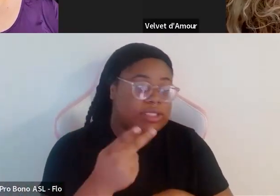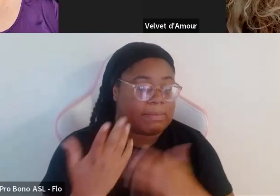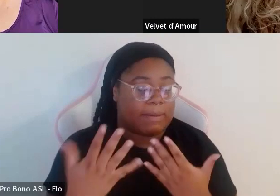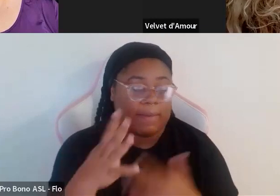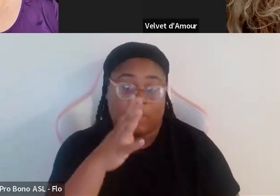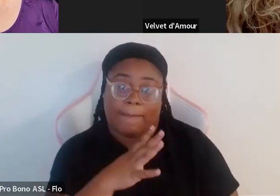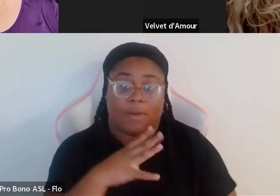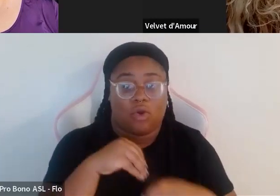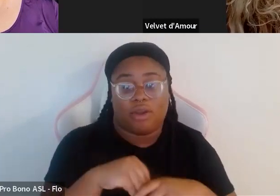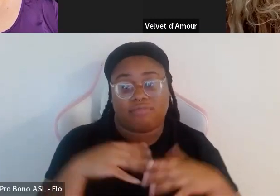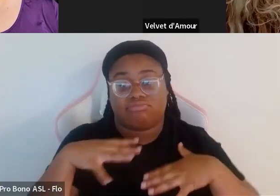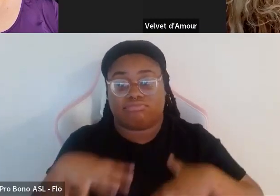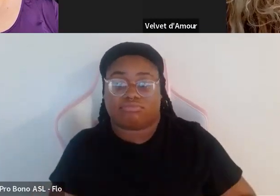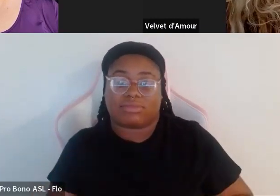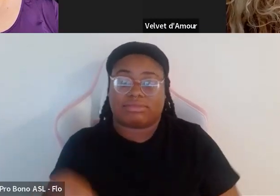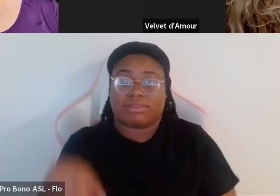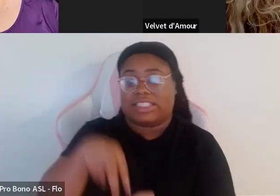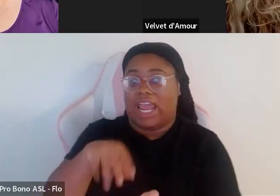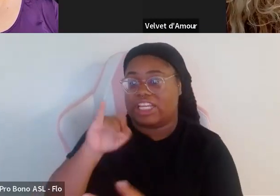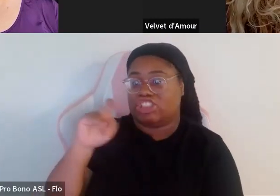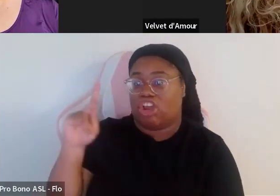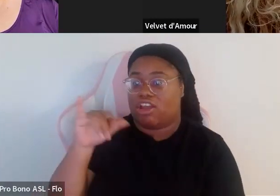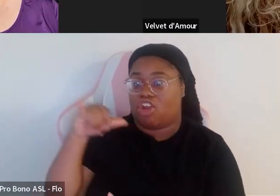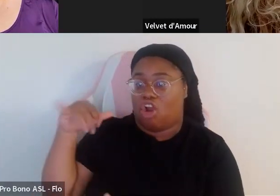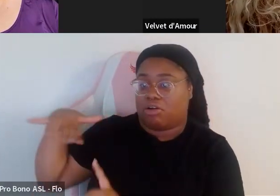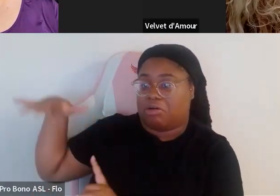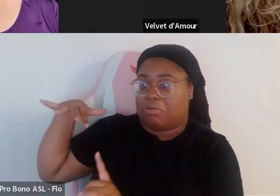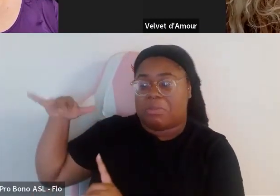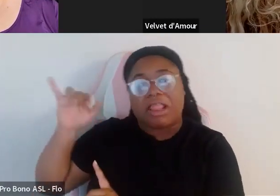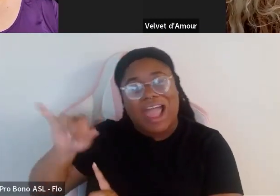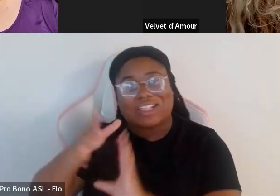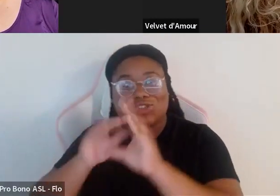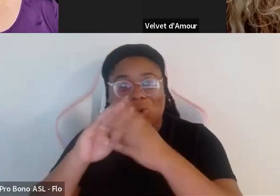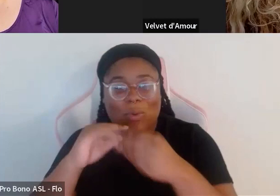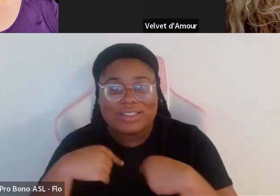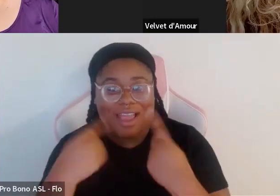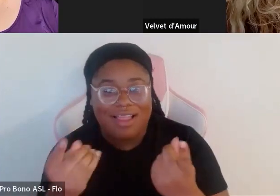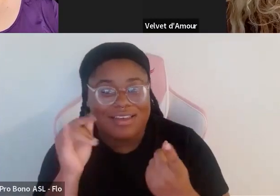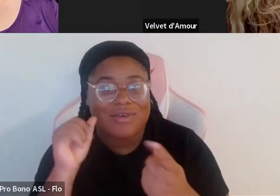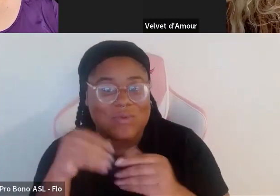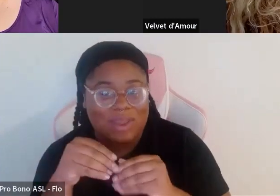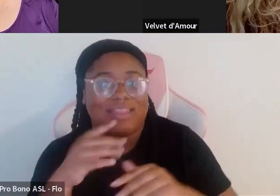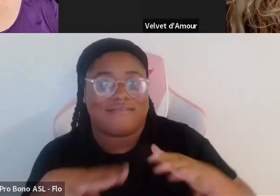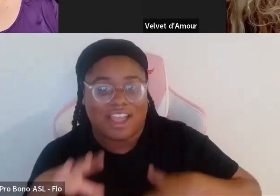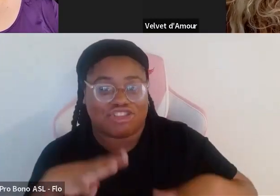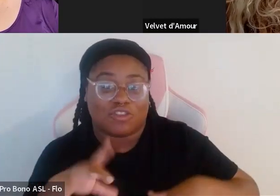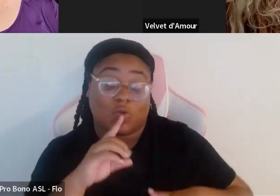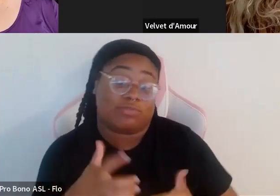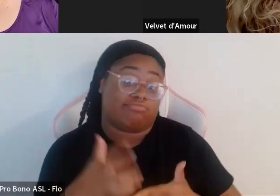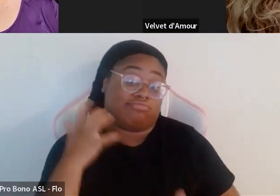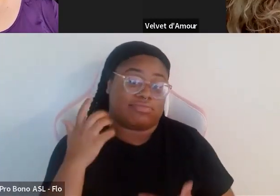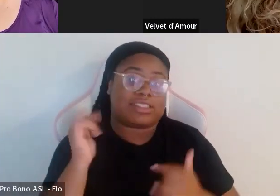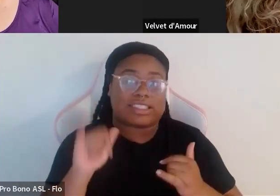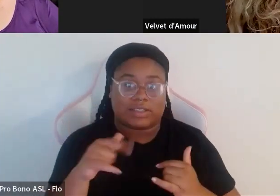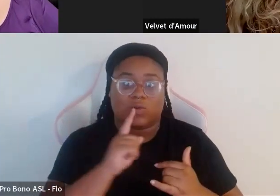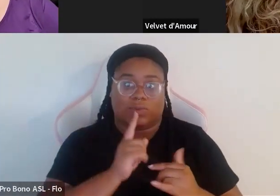you know standing in a junkyard like all that kind of storytelling with fashion that's very rich in my opinion and that to me was